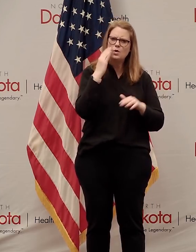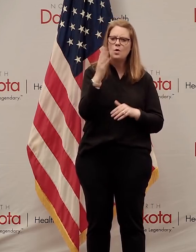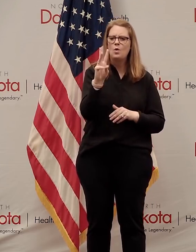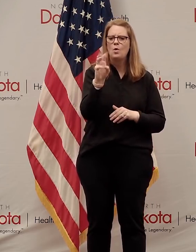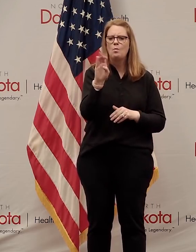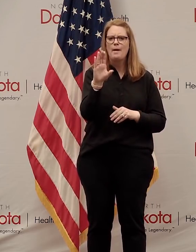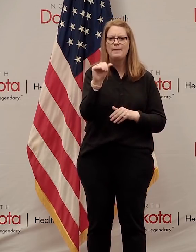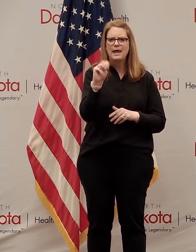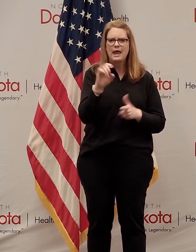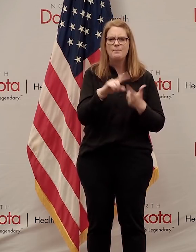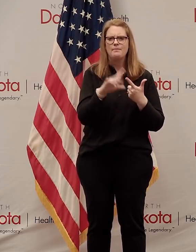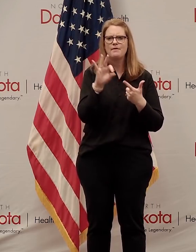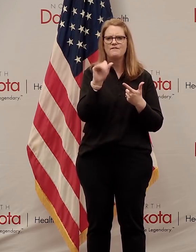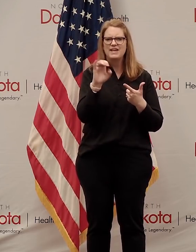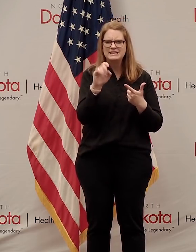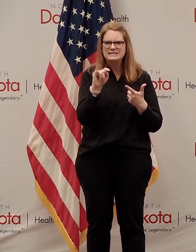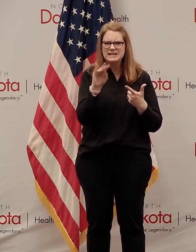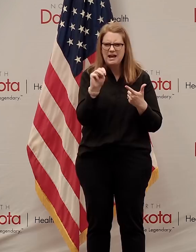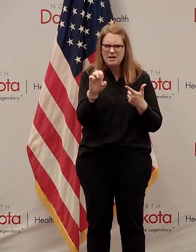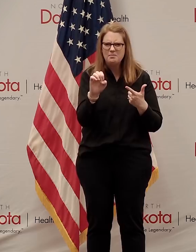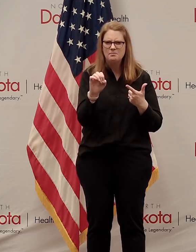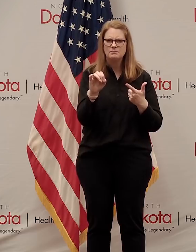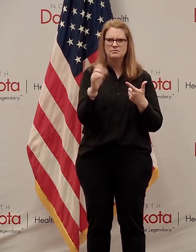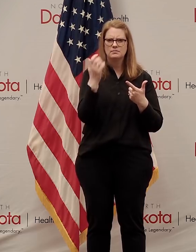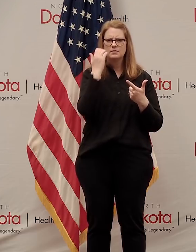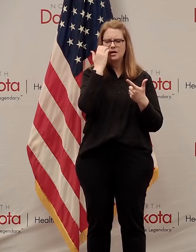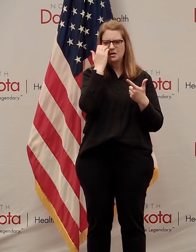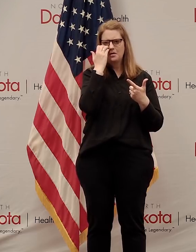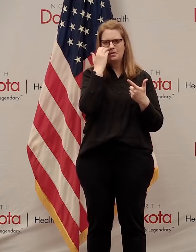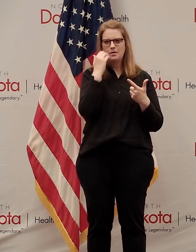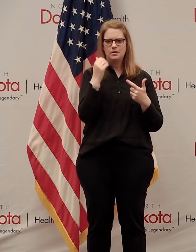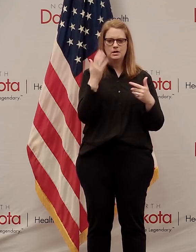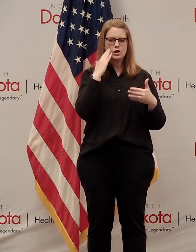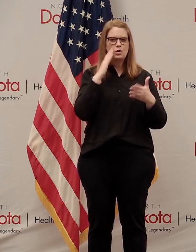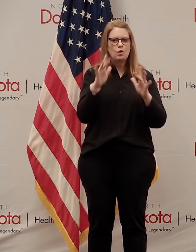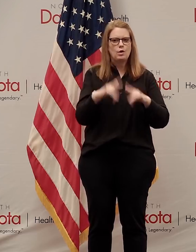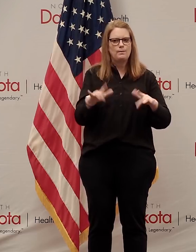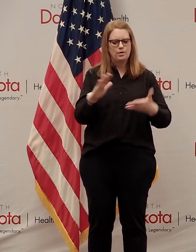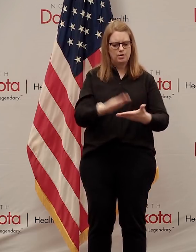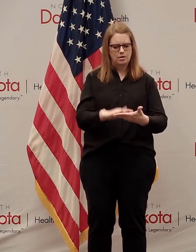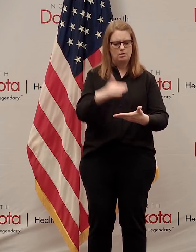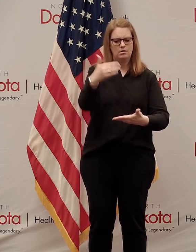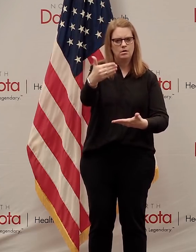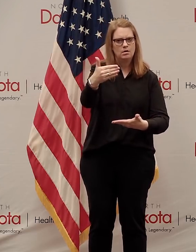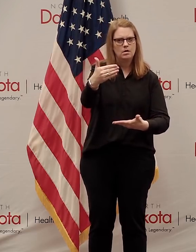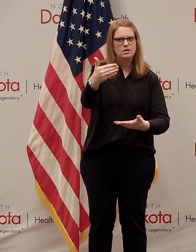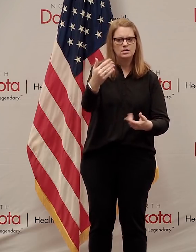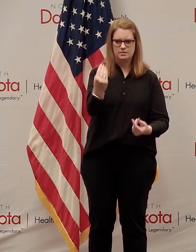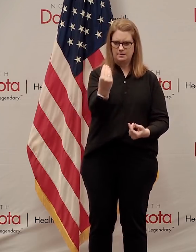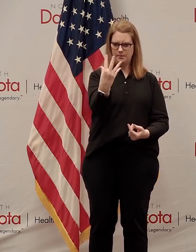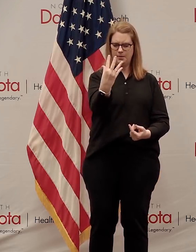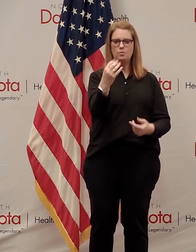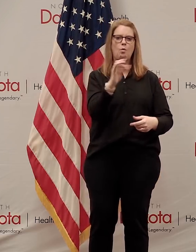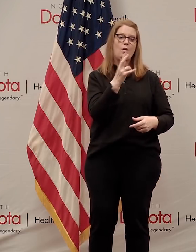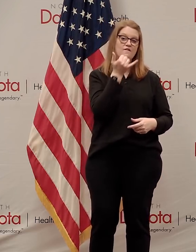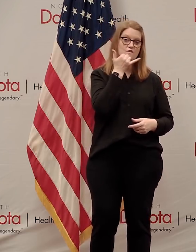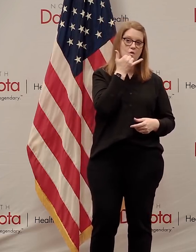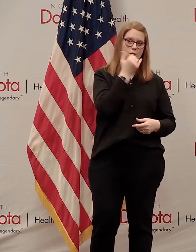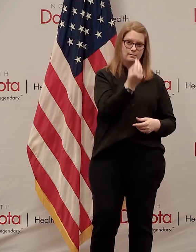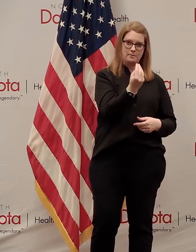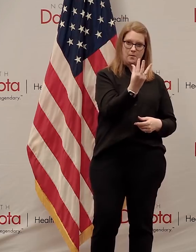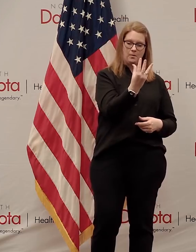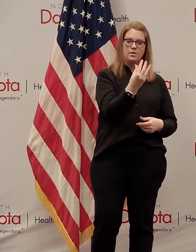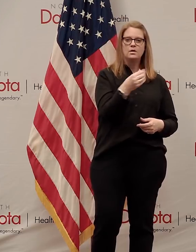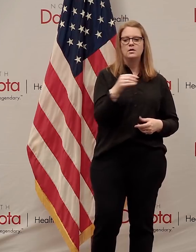FaceTime, you know, built in, if the webcam's built into your device, as in most phones are today, or